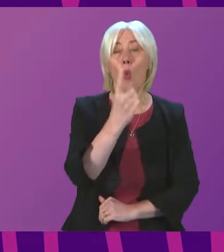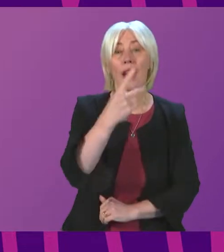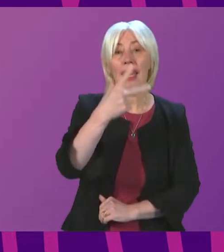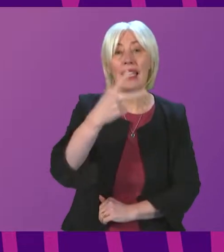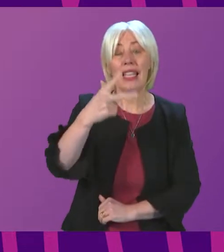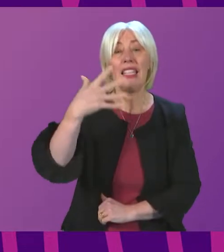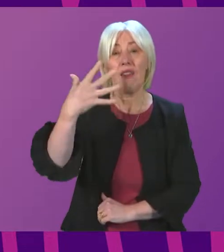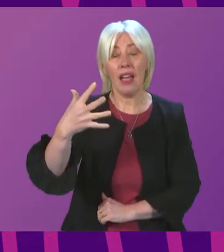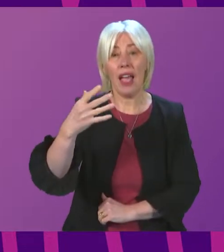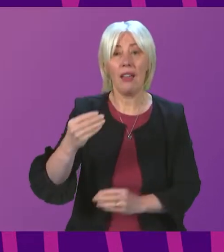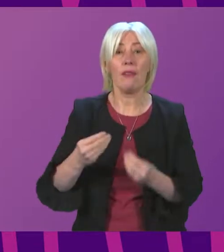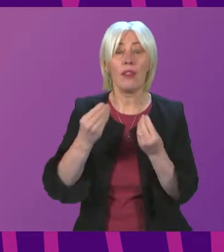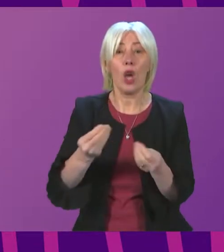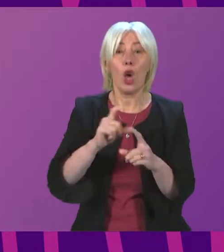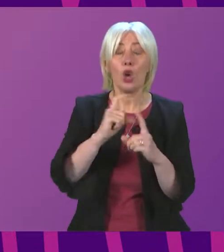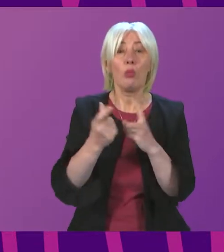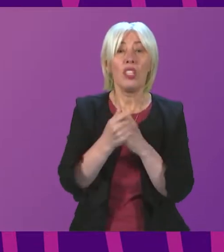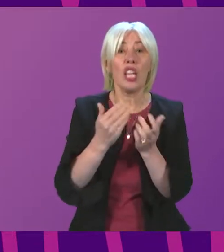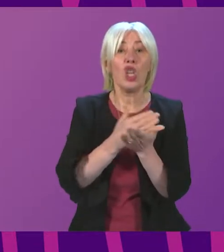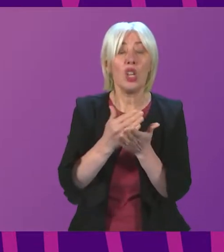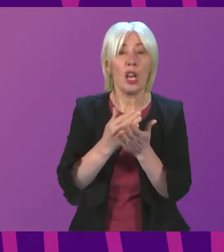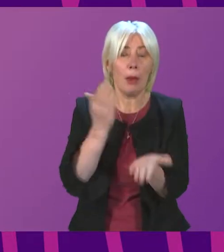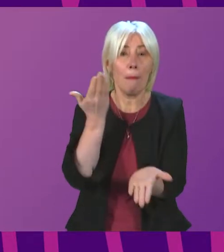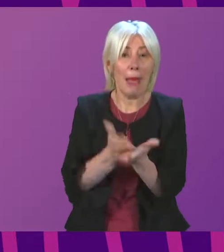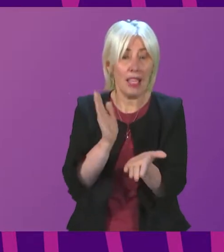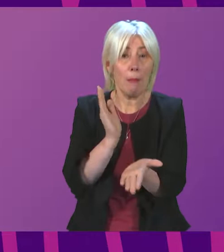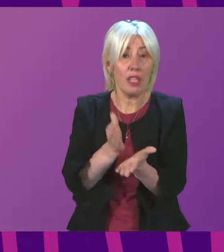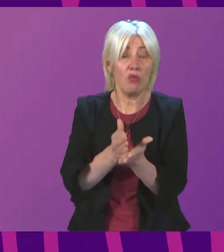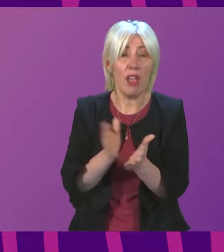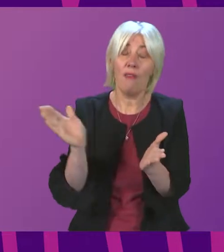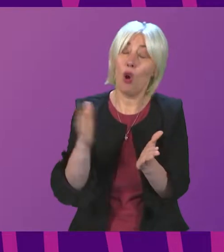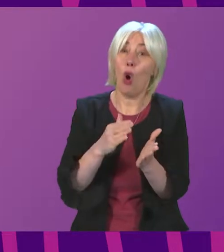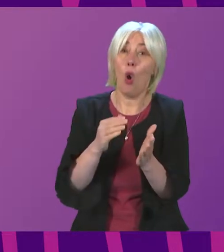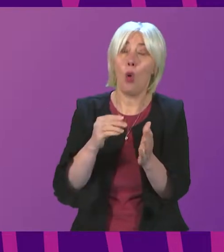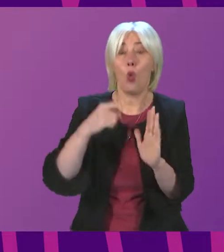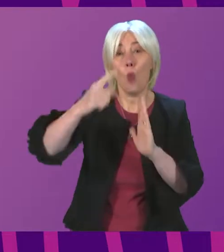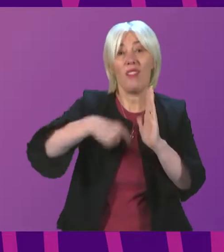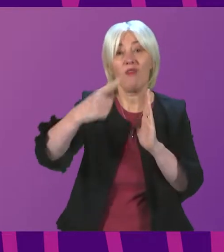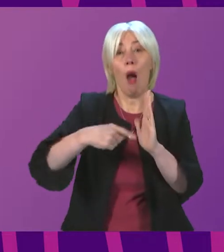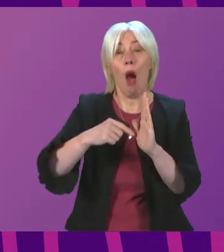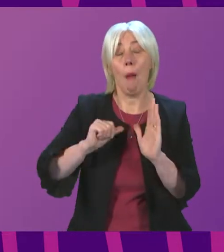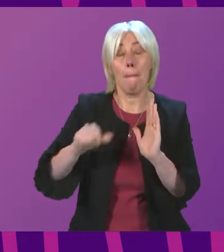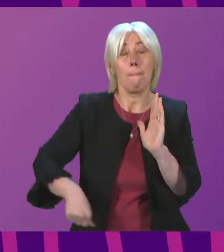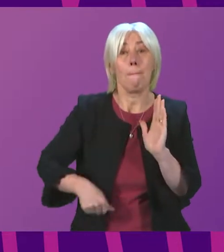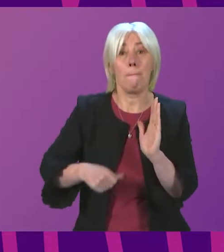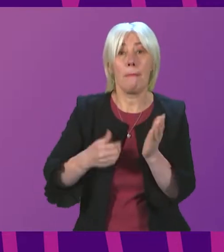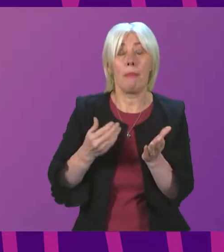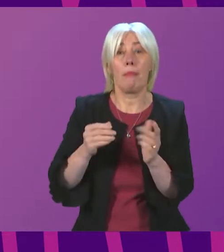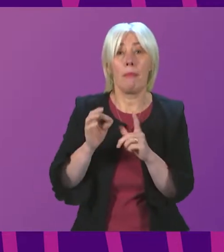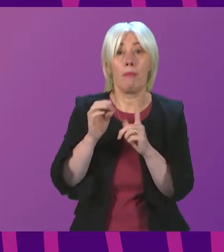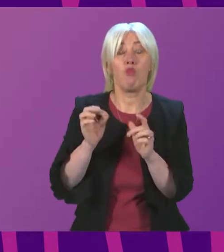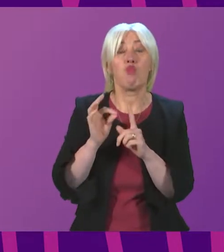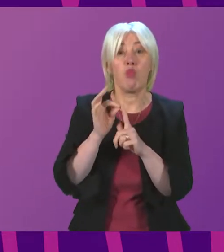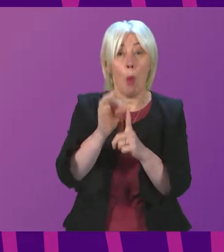to make offering community shared ownership mandatory for all wind farm development planning proposals this is